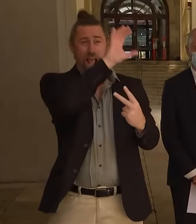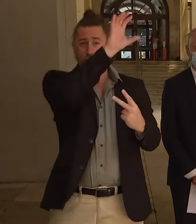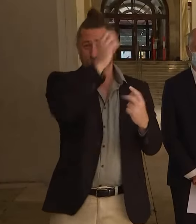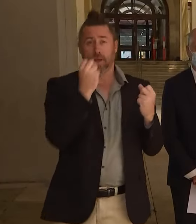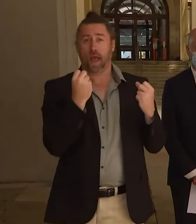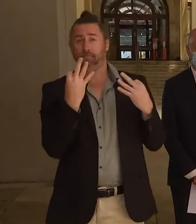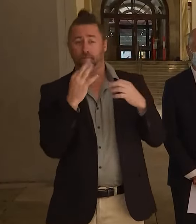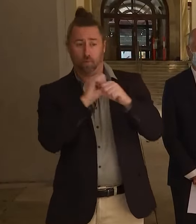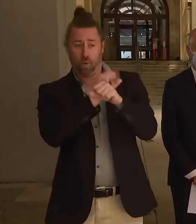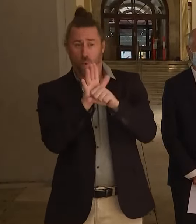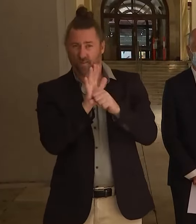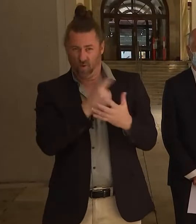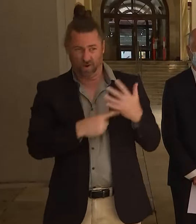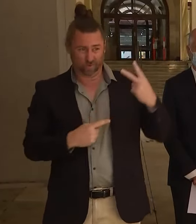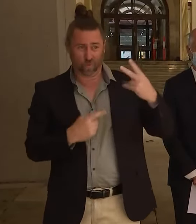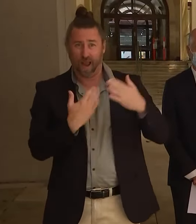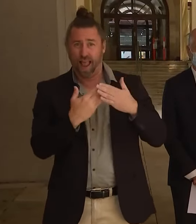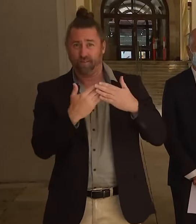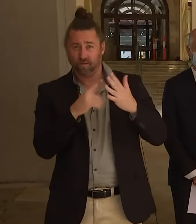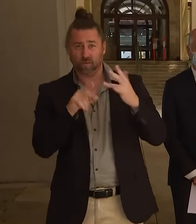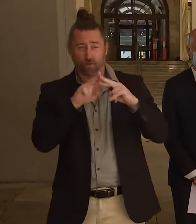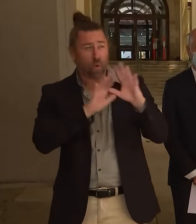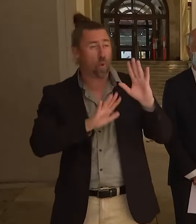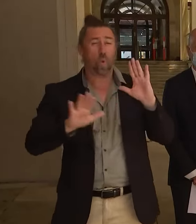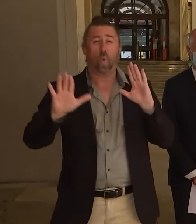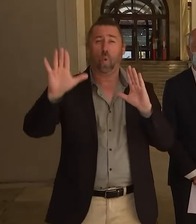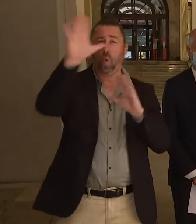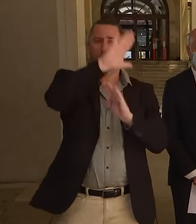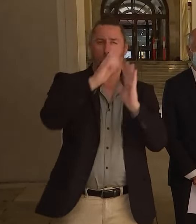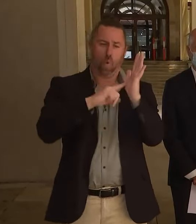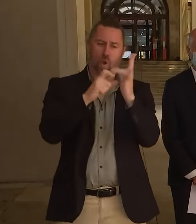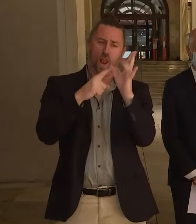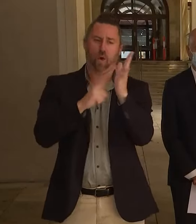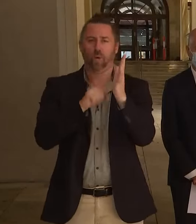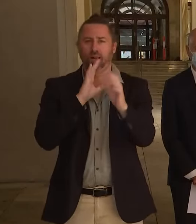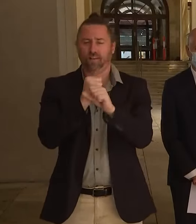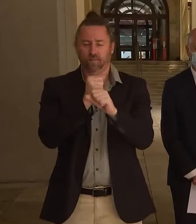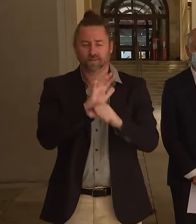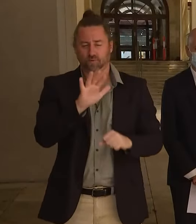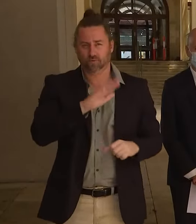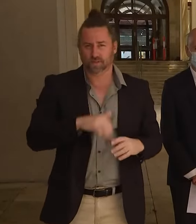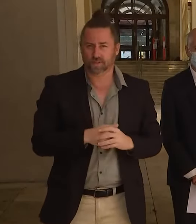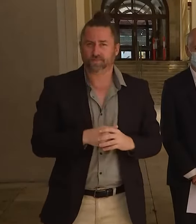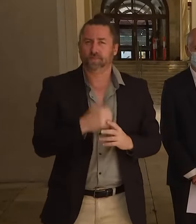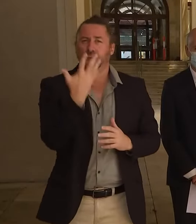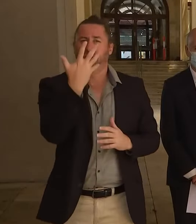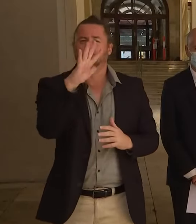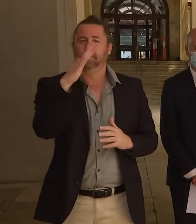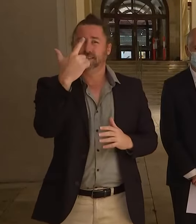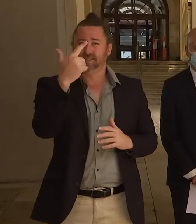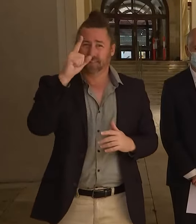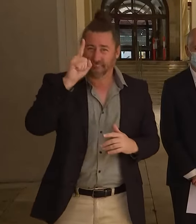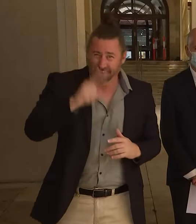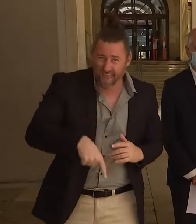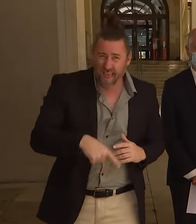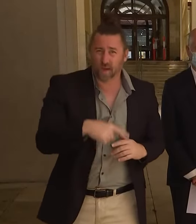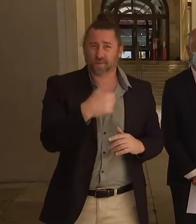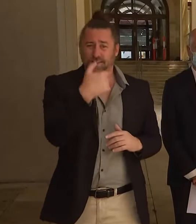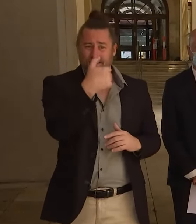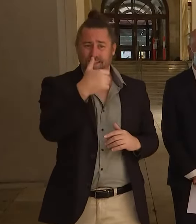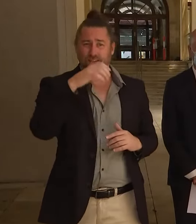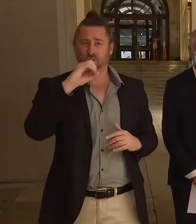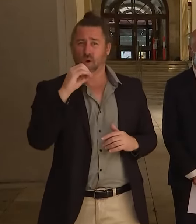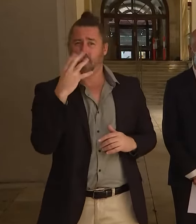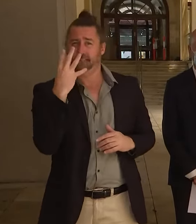cases since the 13th of December. We did 57,604 testing